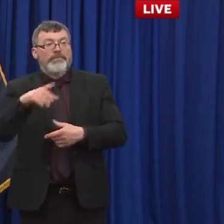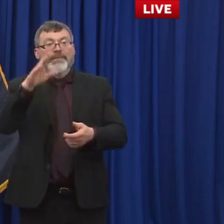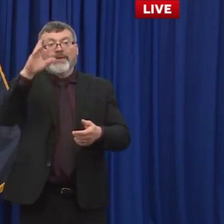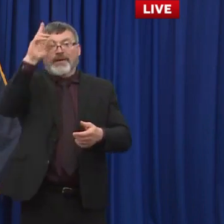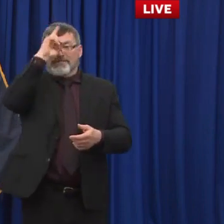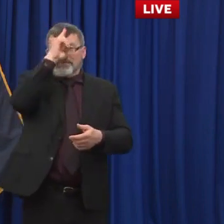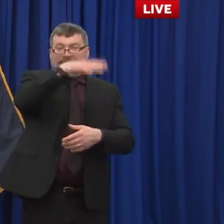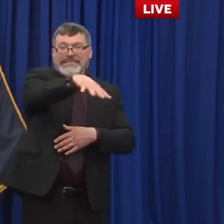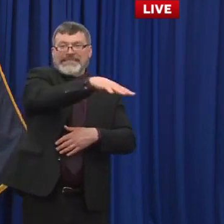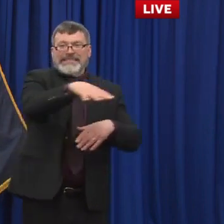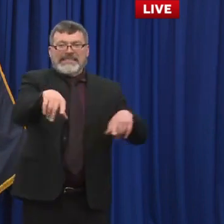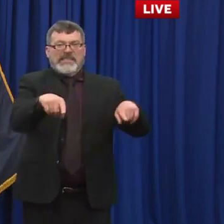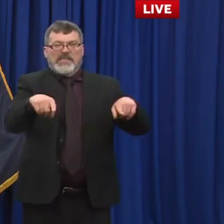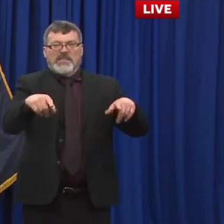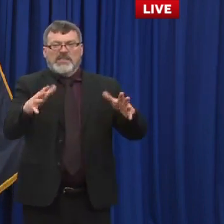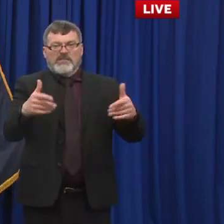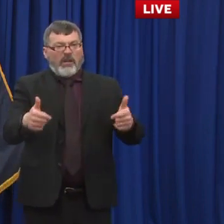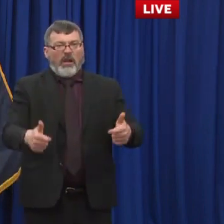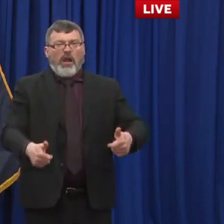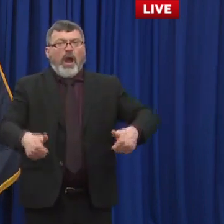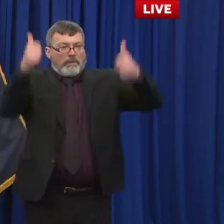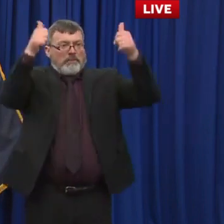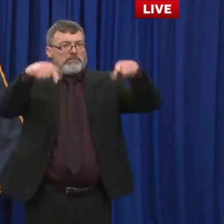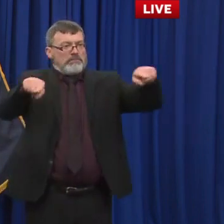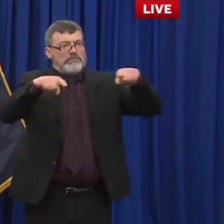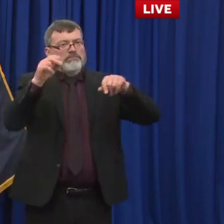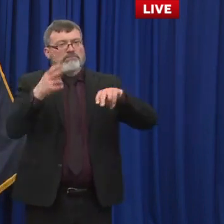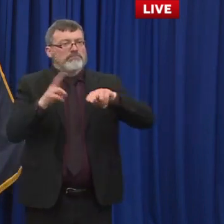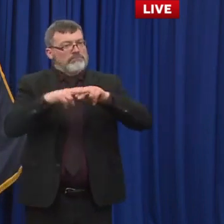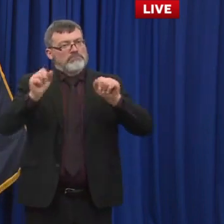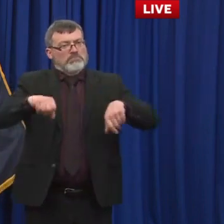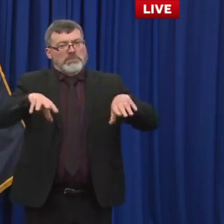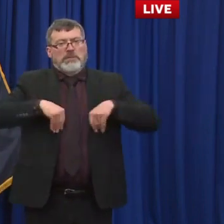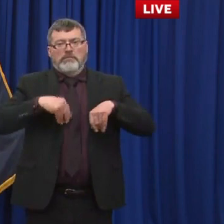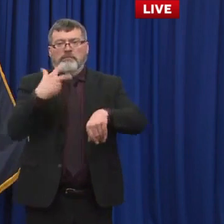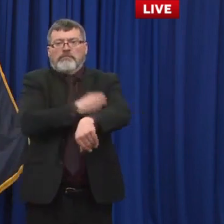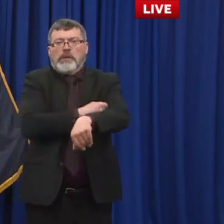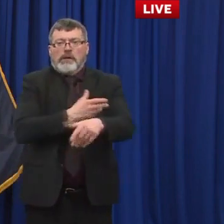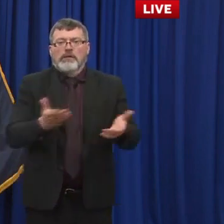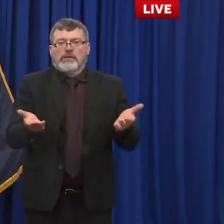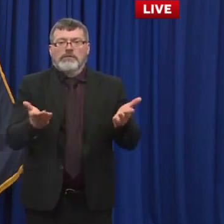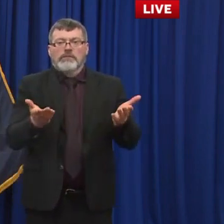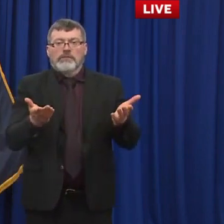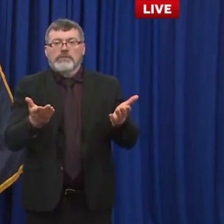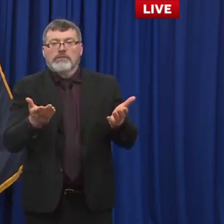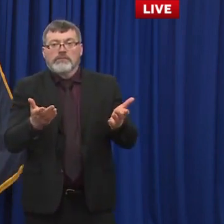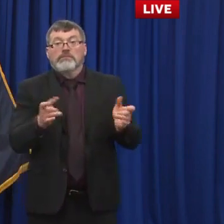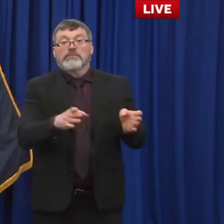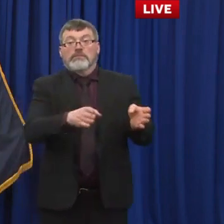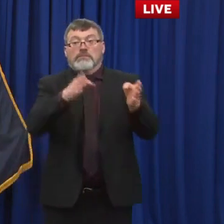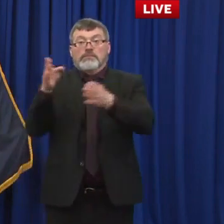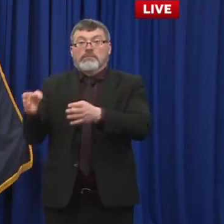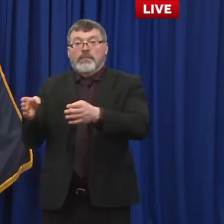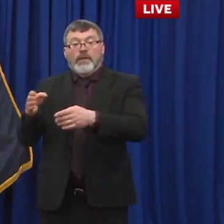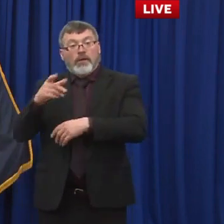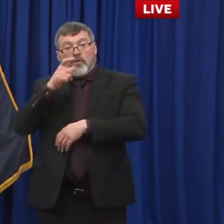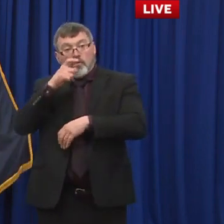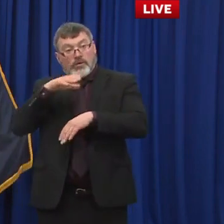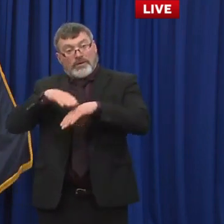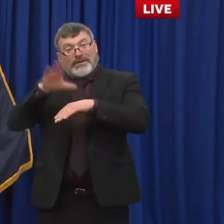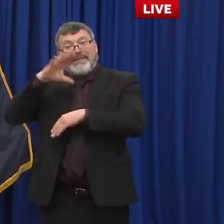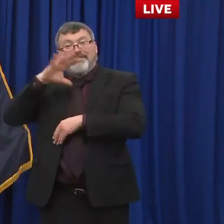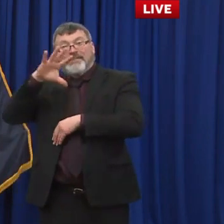confidence in our communities. And the uptake that we've seen in the various the bands of the 50 and up, 40 and up, 30 and up, 16 and up,